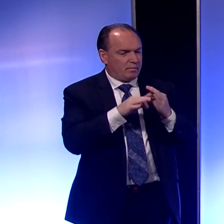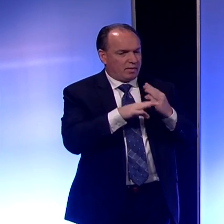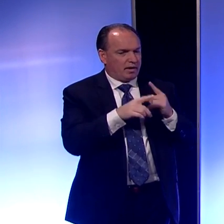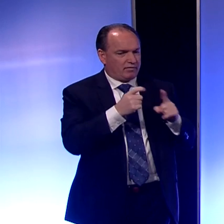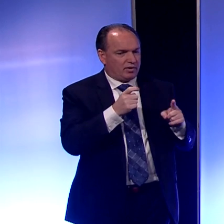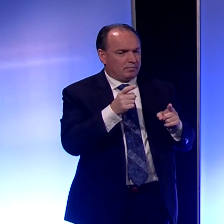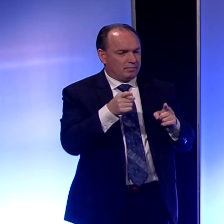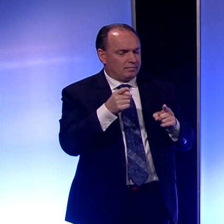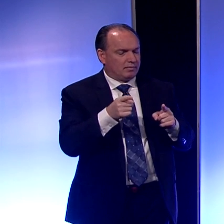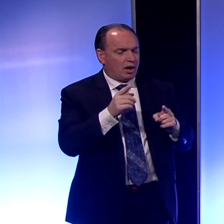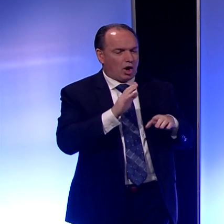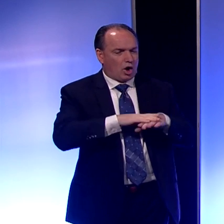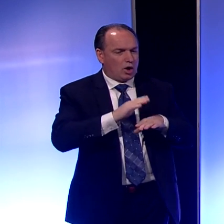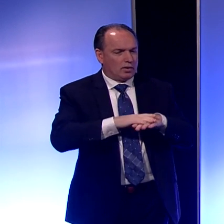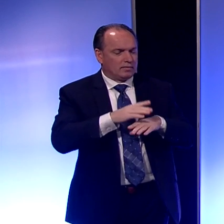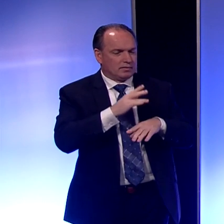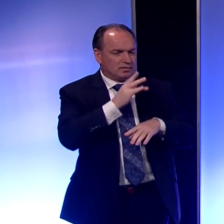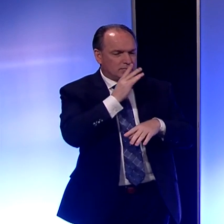necessary.